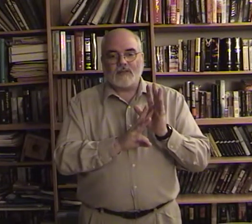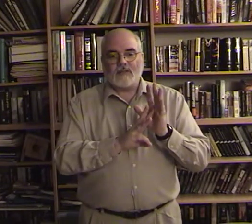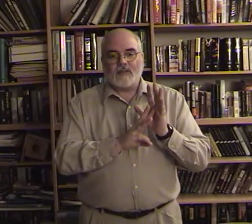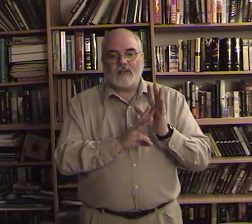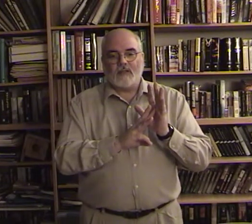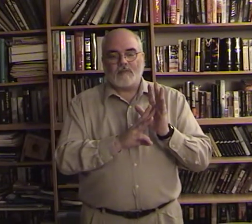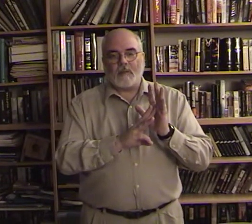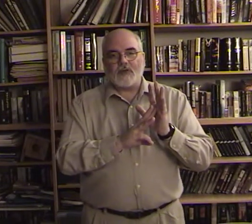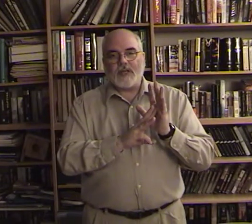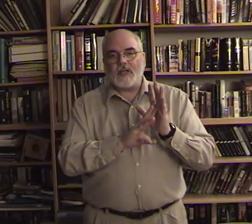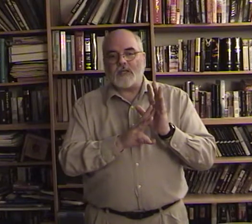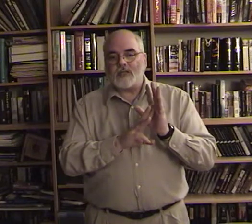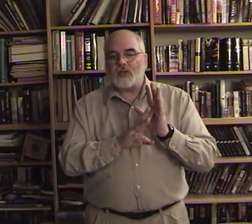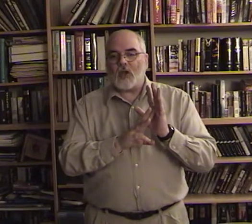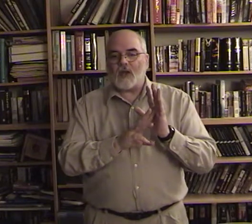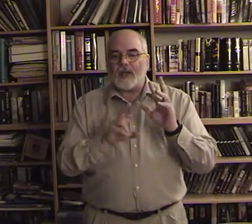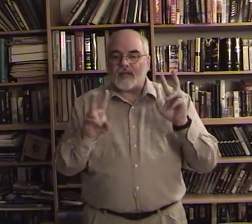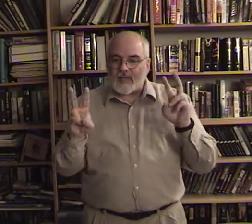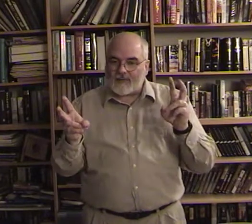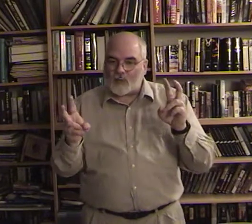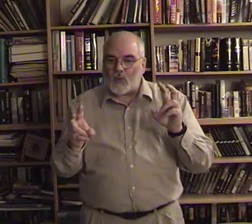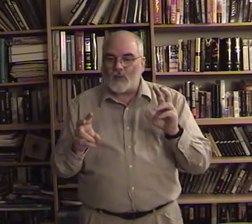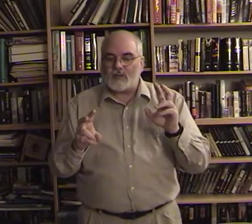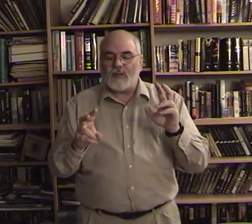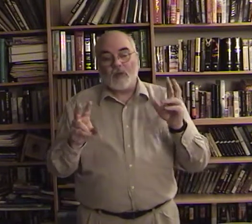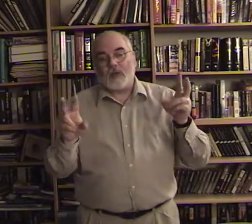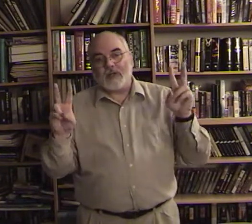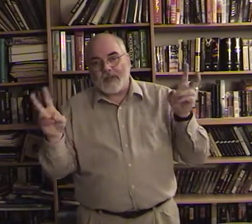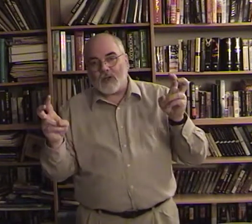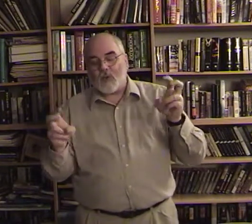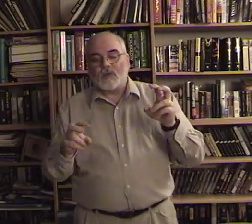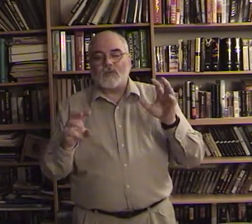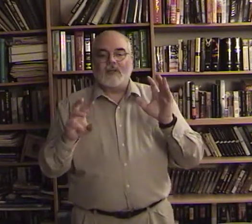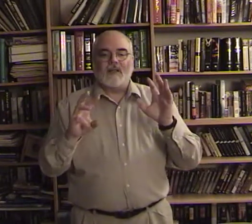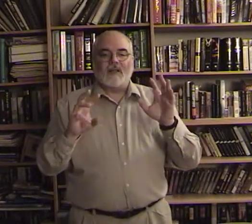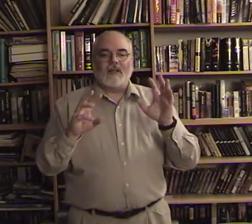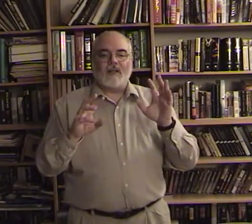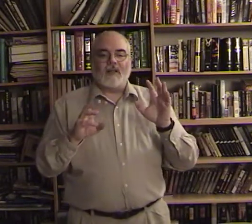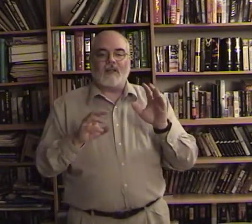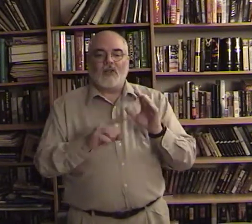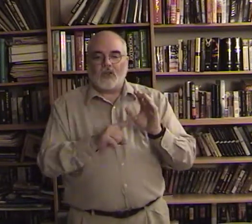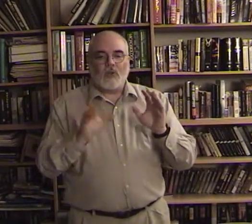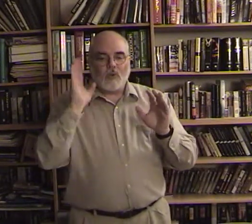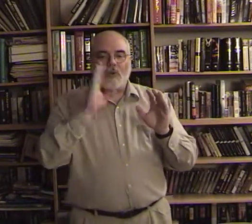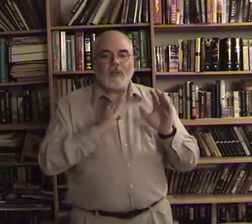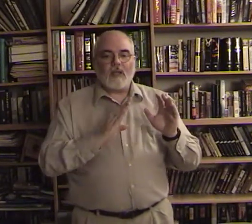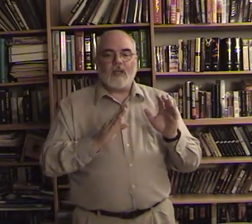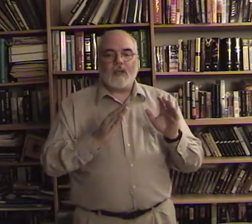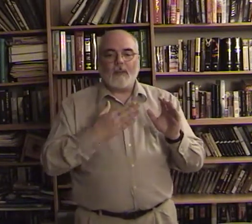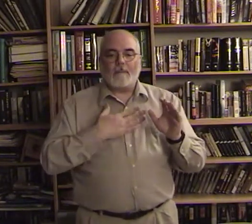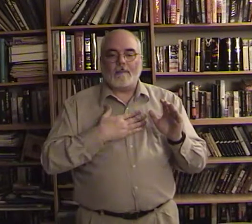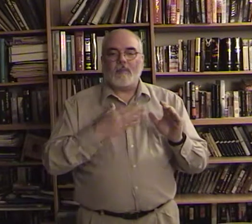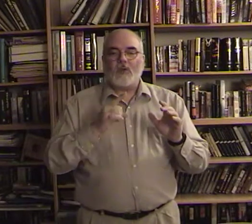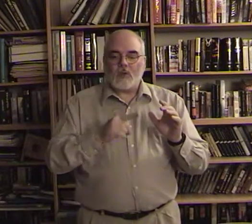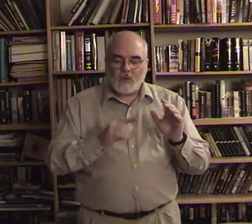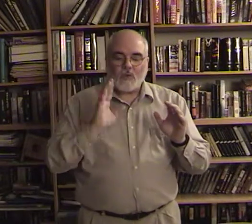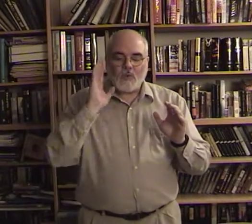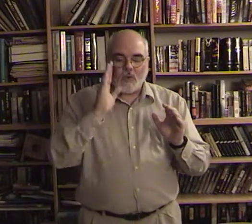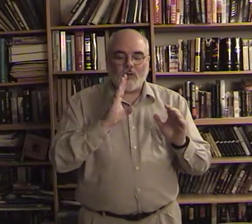witnesses remember jesus is still talking and it's kind of in quotes well it is in quotes uh you will be you will